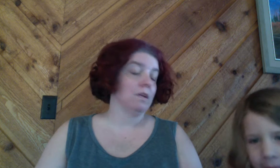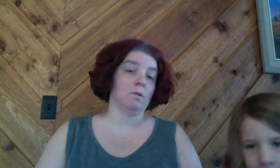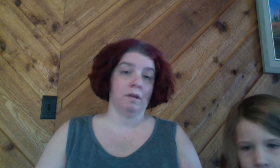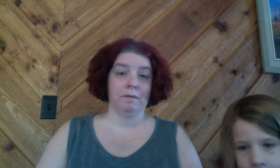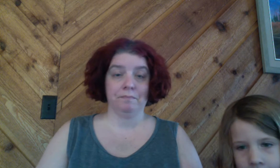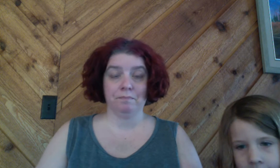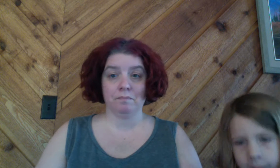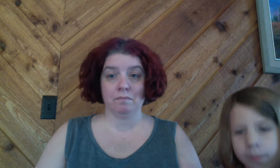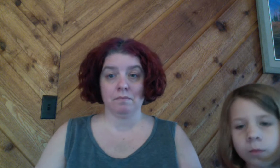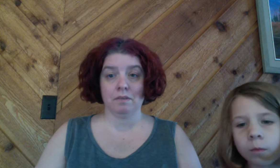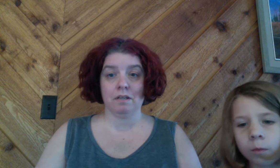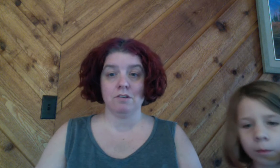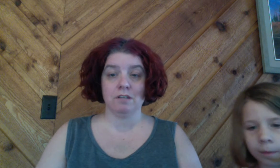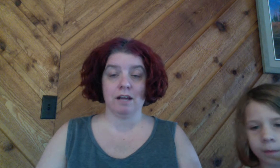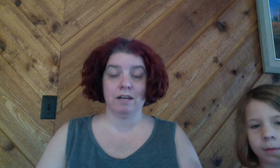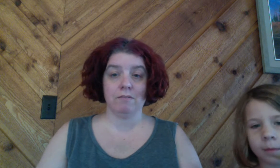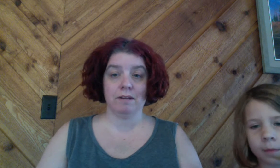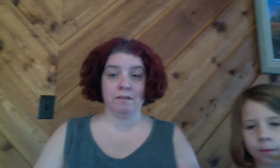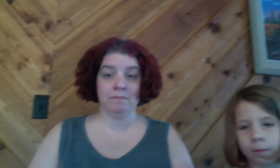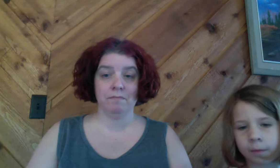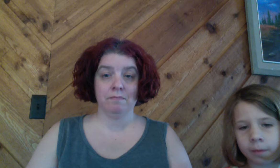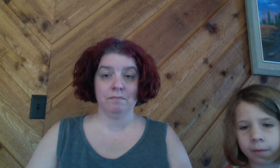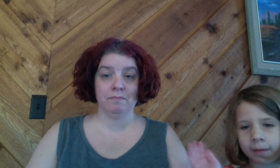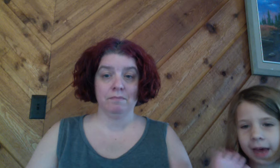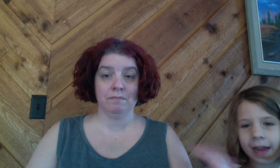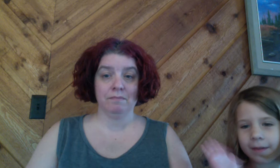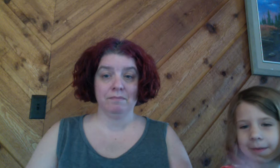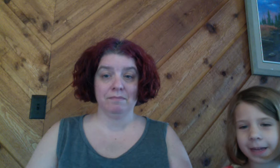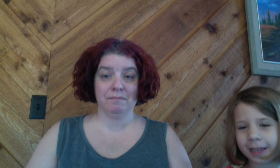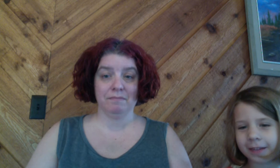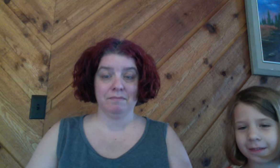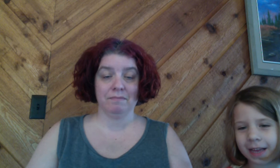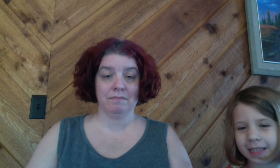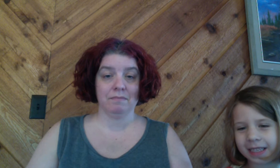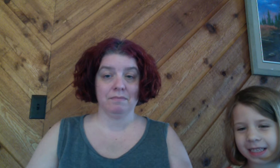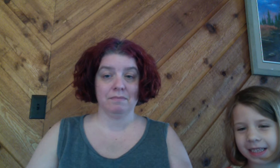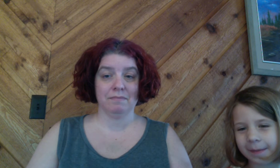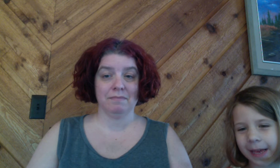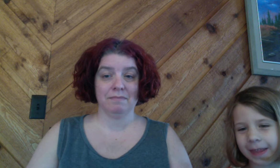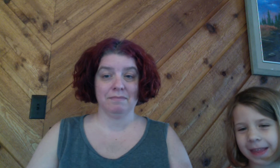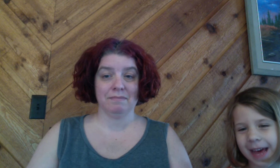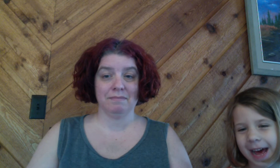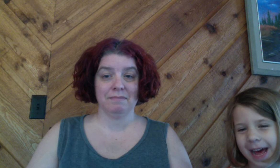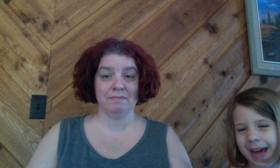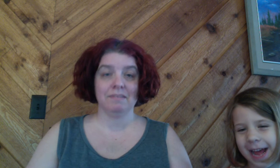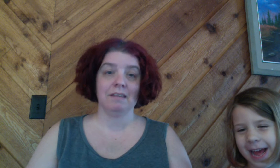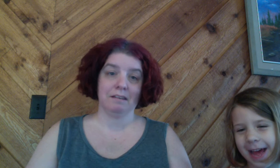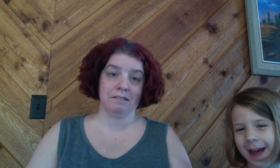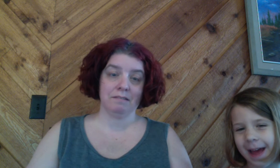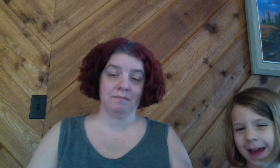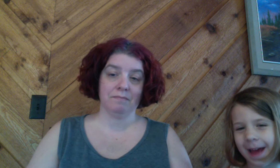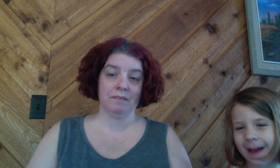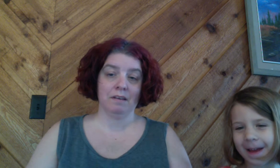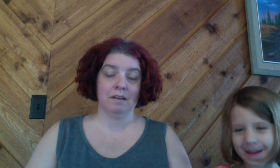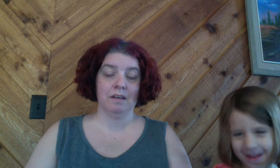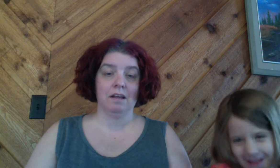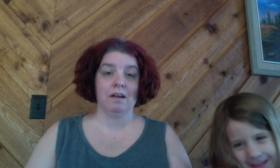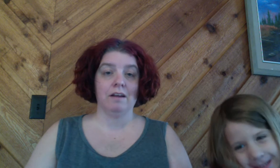Okay. Can you say hi to everybody? Hi, everybody. It's Samantha. Yes. All right.